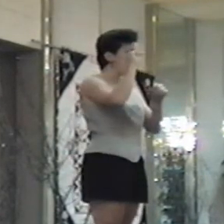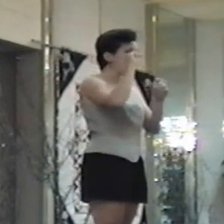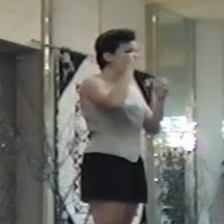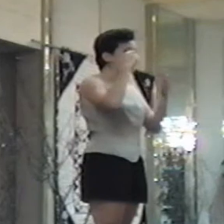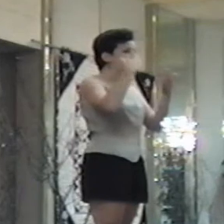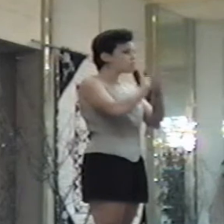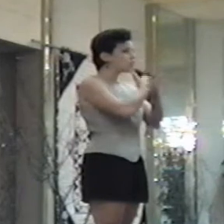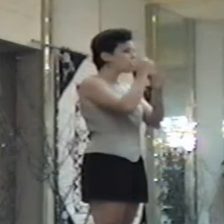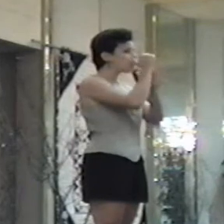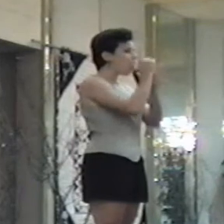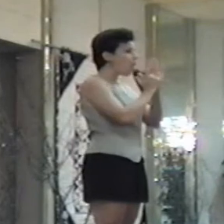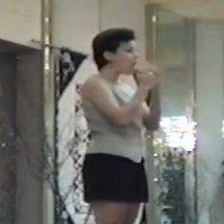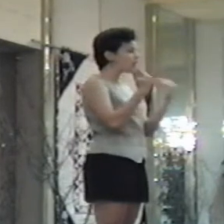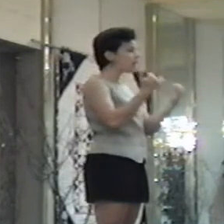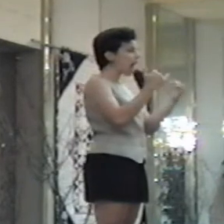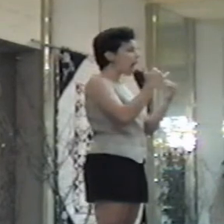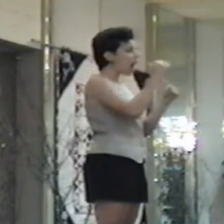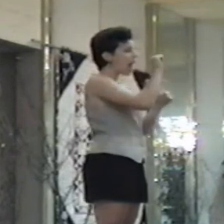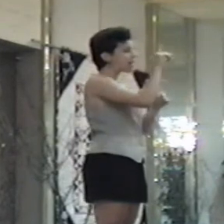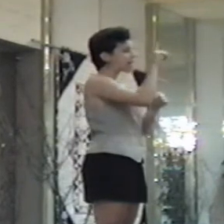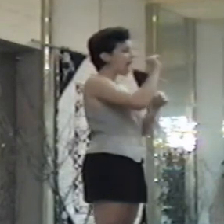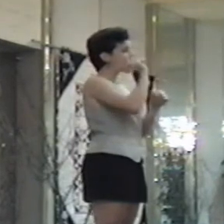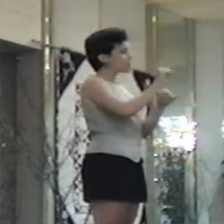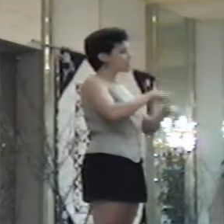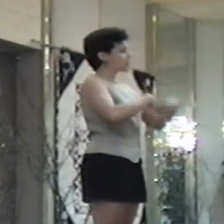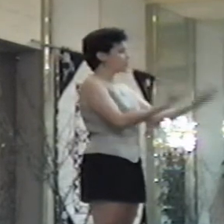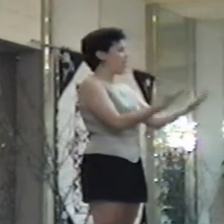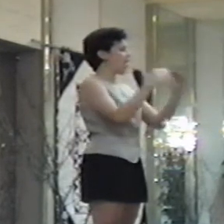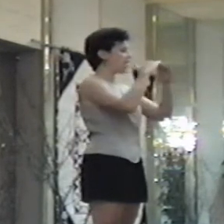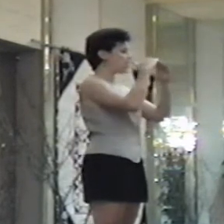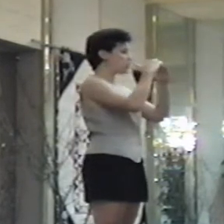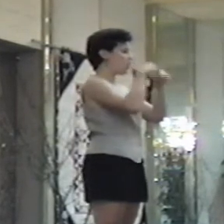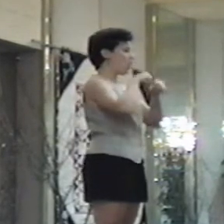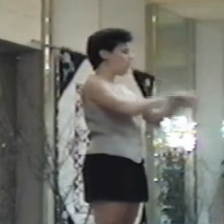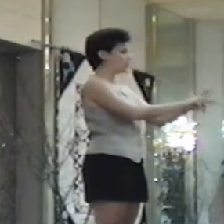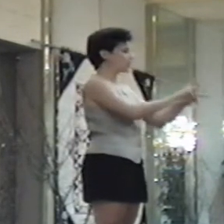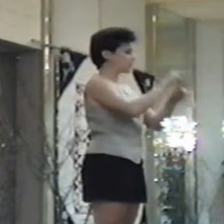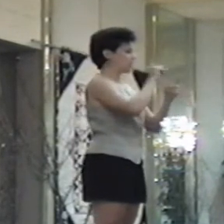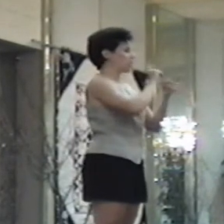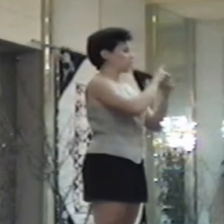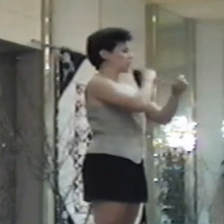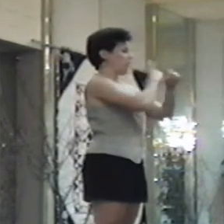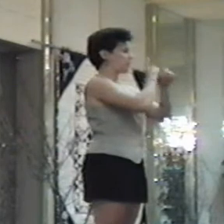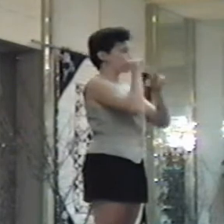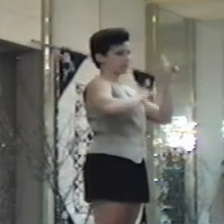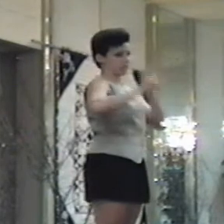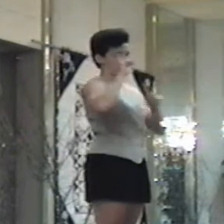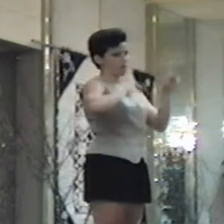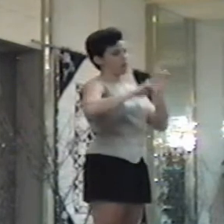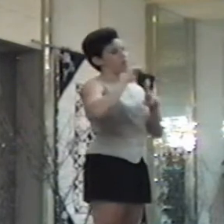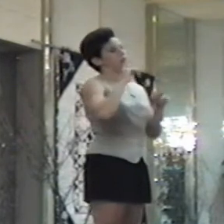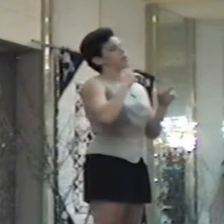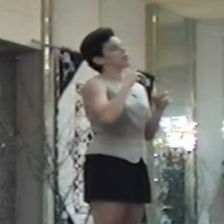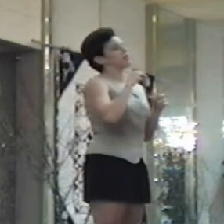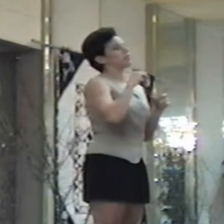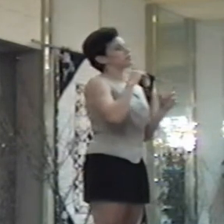with Disabilities Act, through the law, ADA, must provide equal opportunity to disabled people.